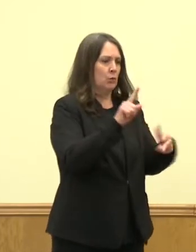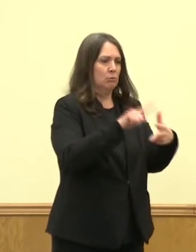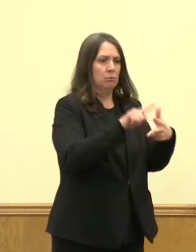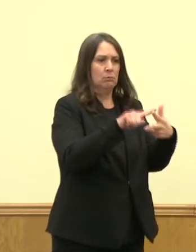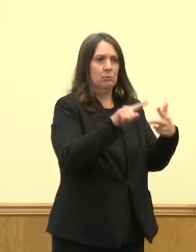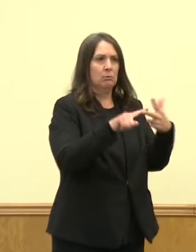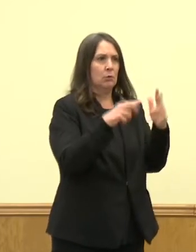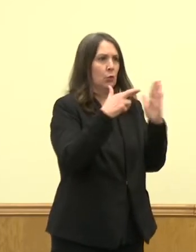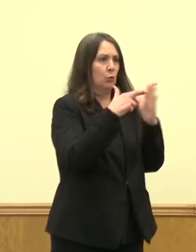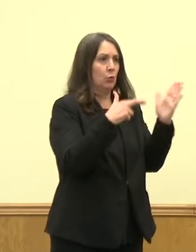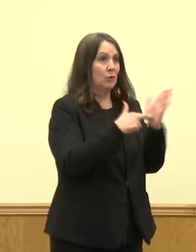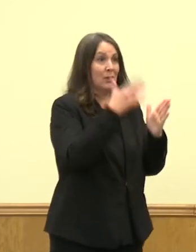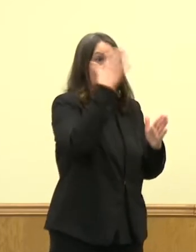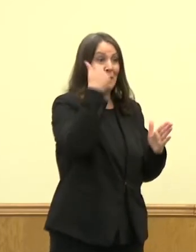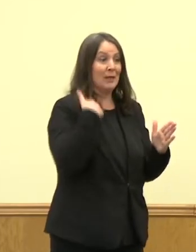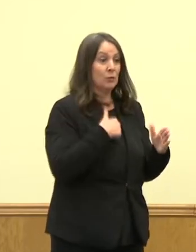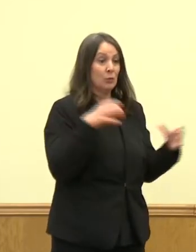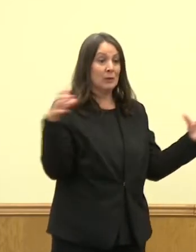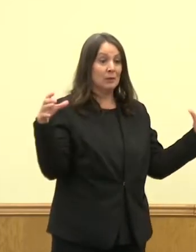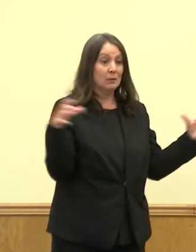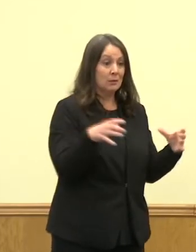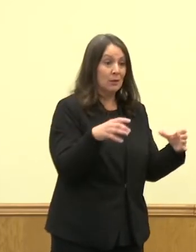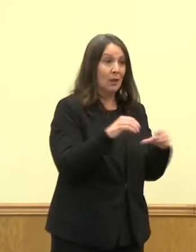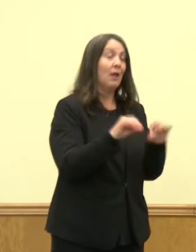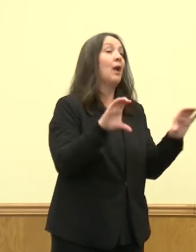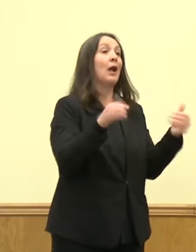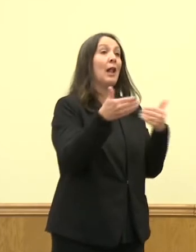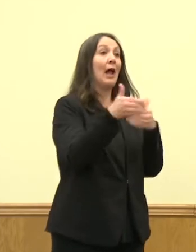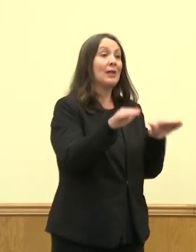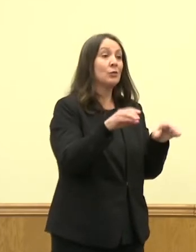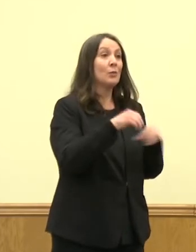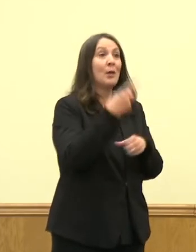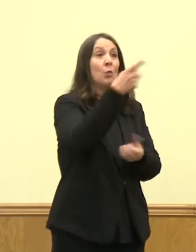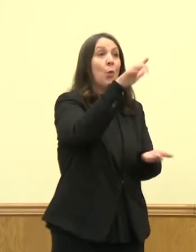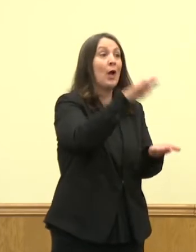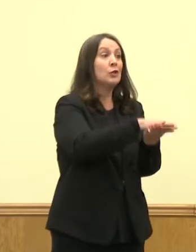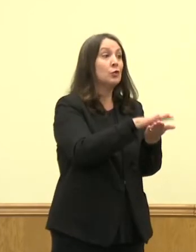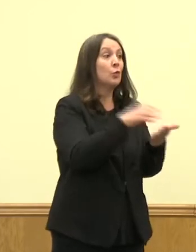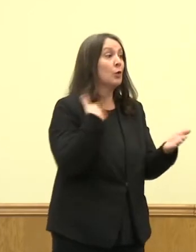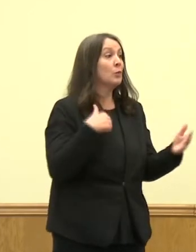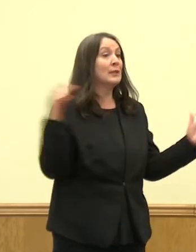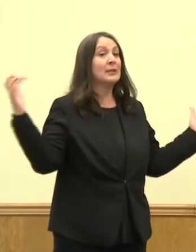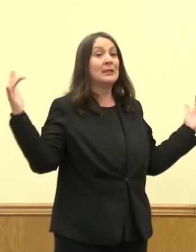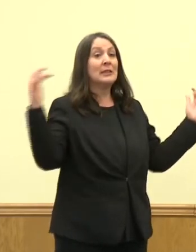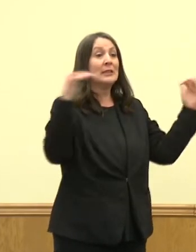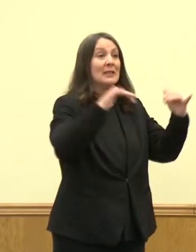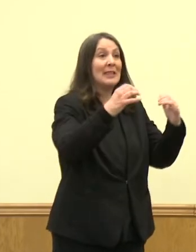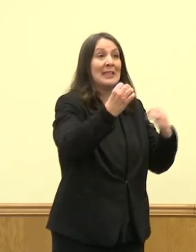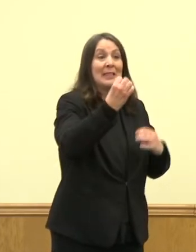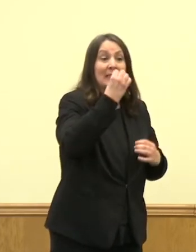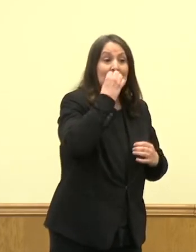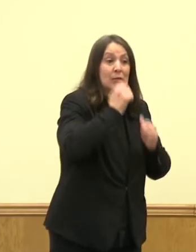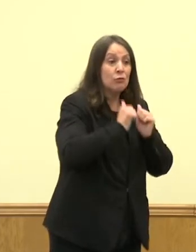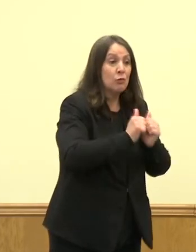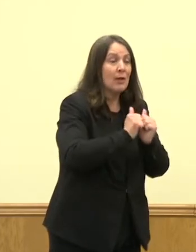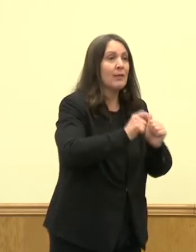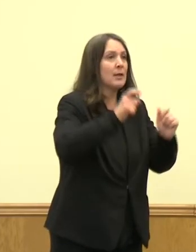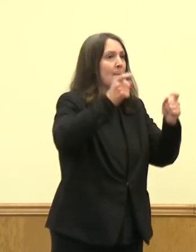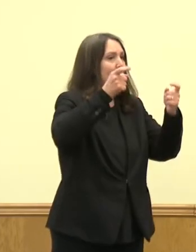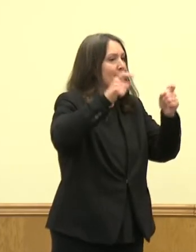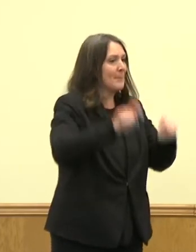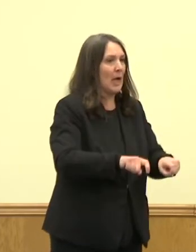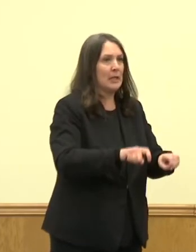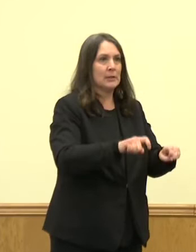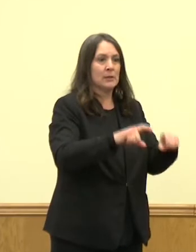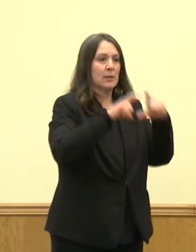congregate setting where we're all together in one space and eating together and in classrooms together, that masking is our best